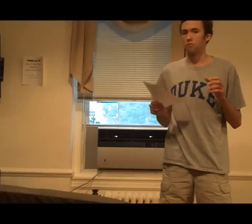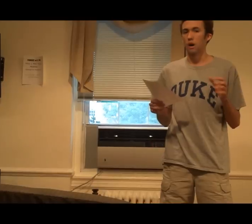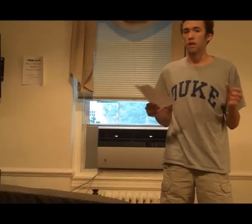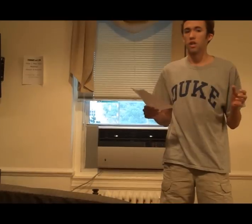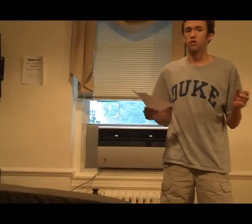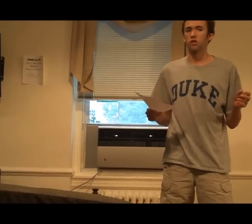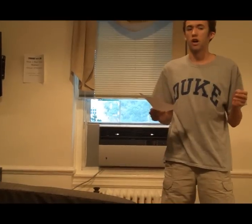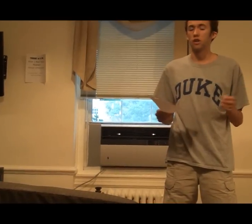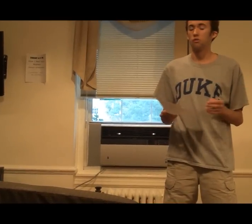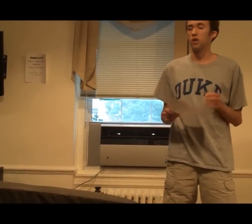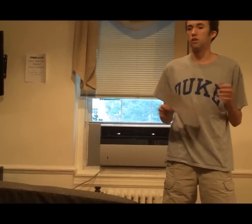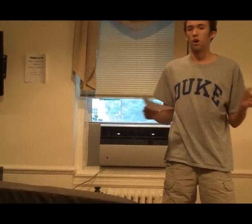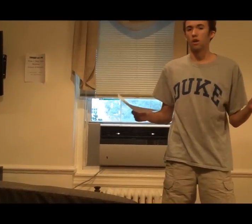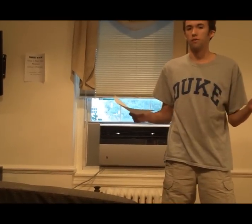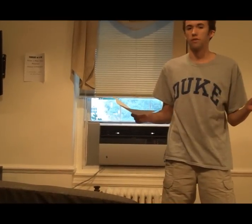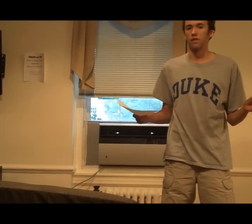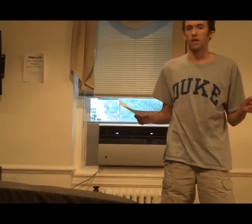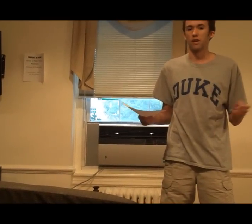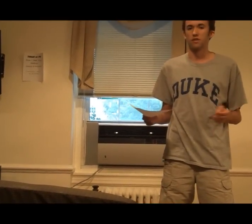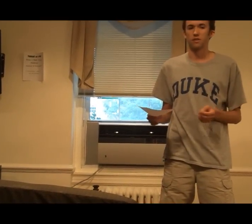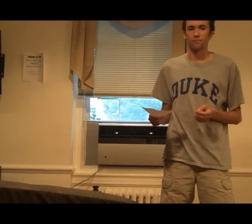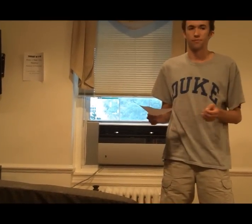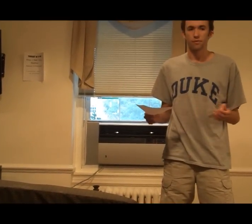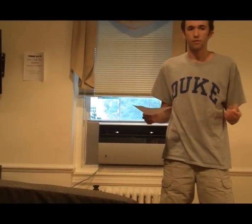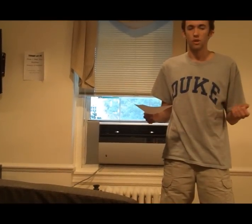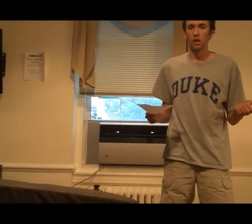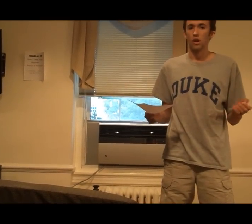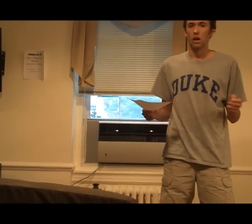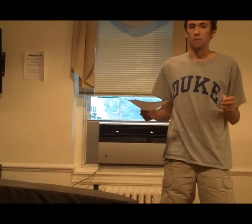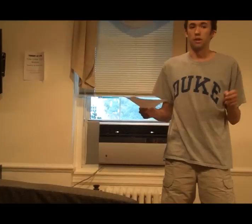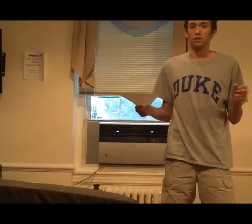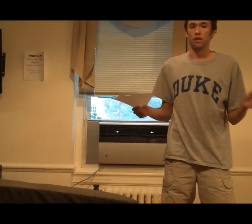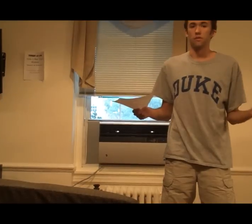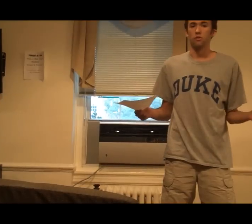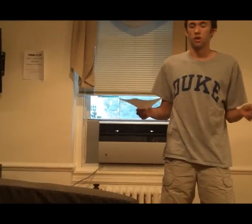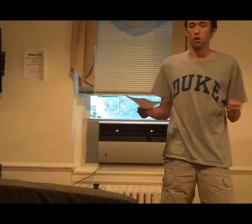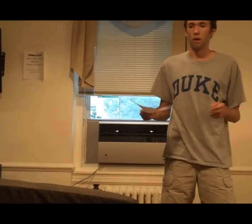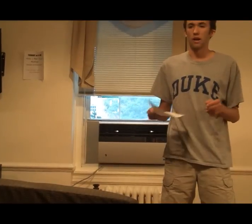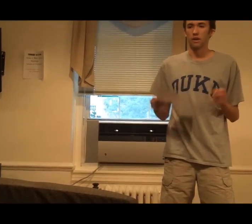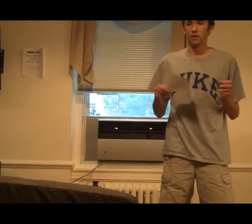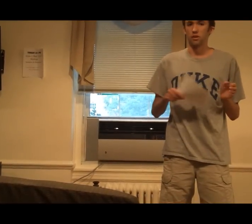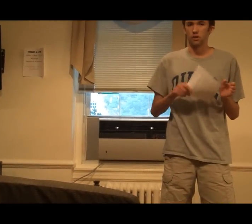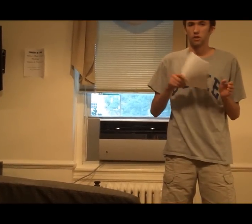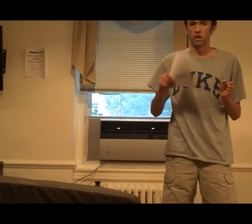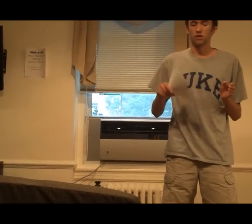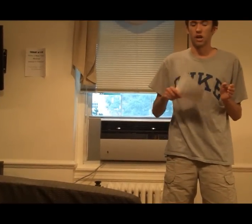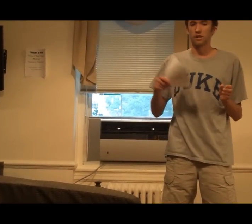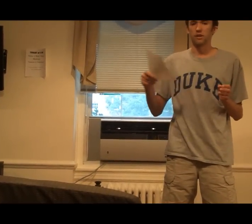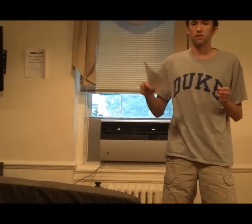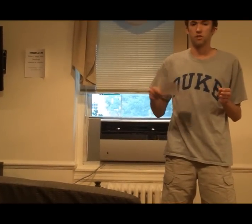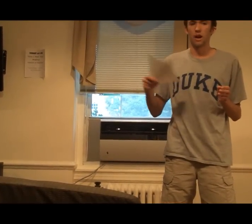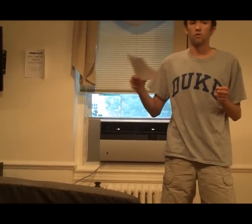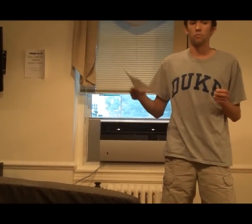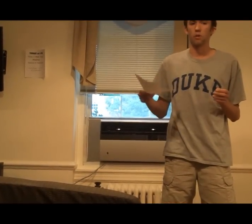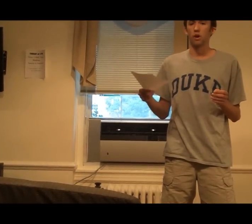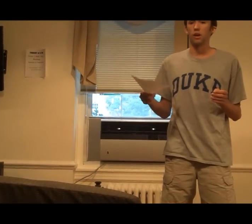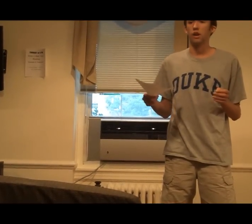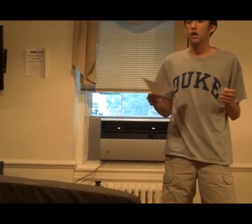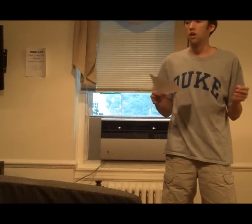of biological continuity to all of the living things. I mean, if you were to go back and trace your ancestors back one by one, you'd